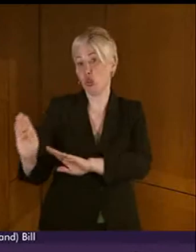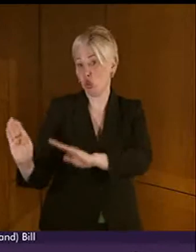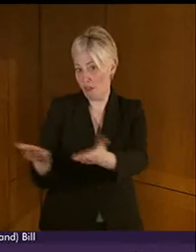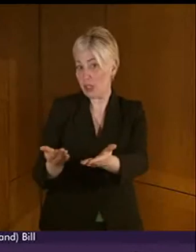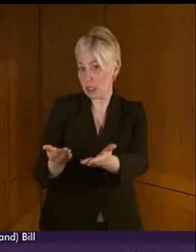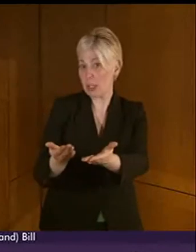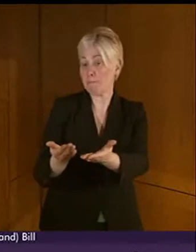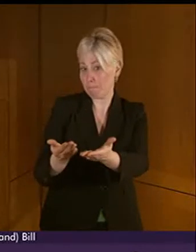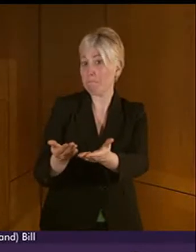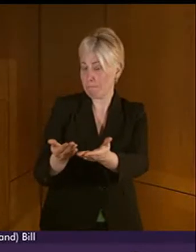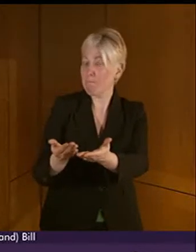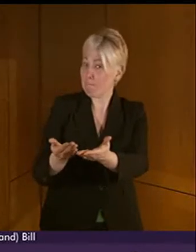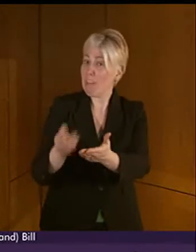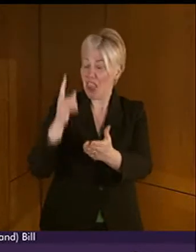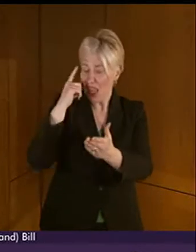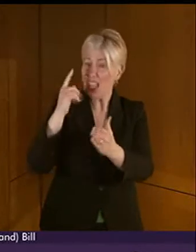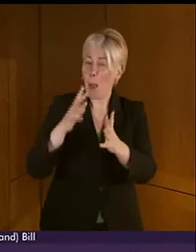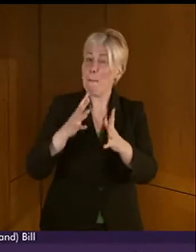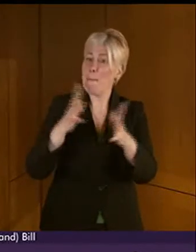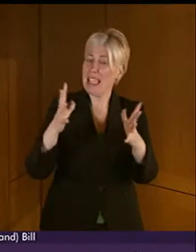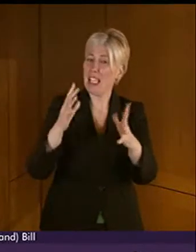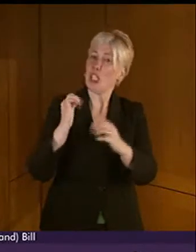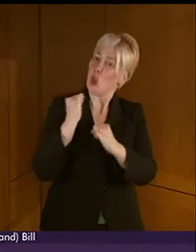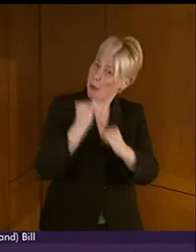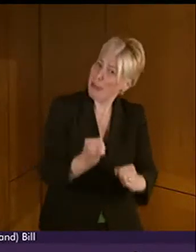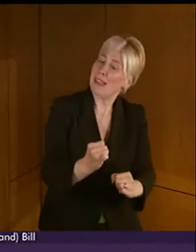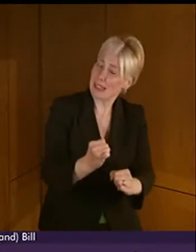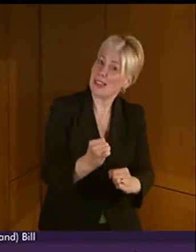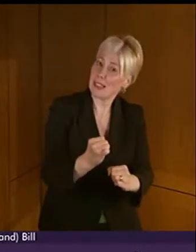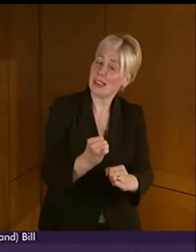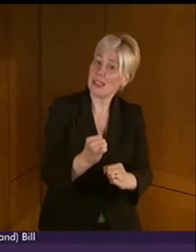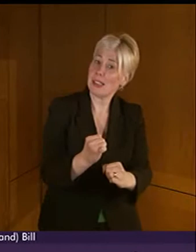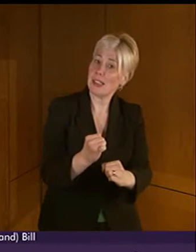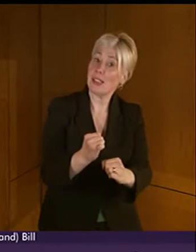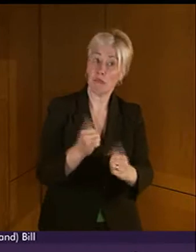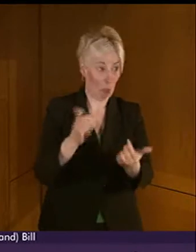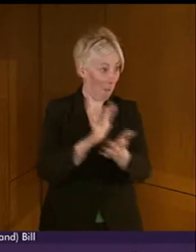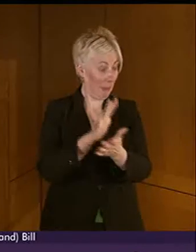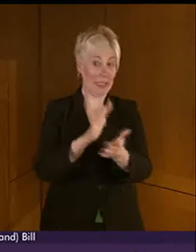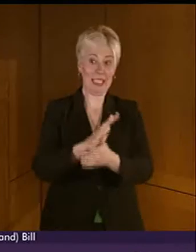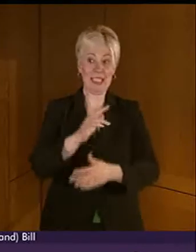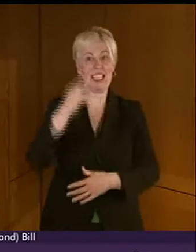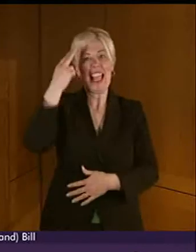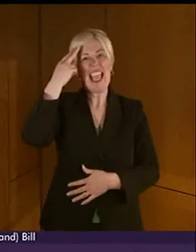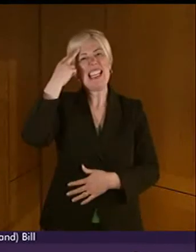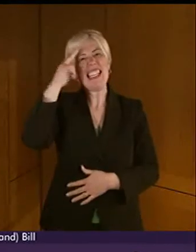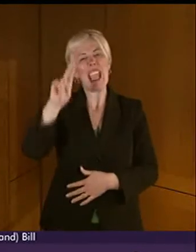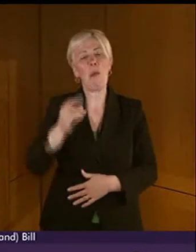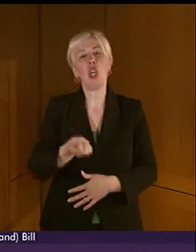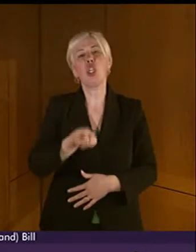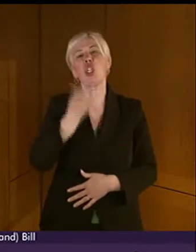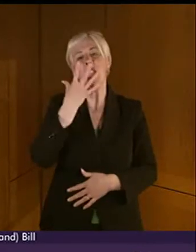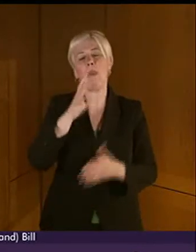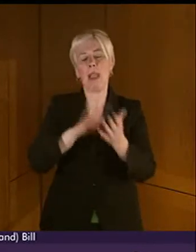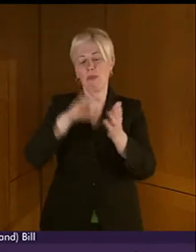is quite a considerable commitment. I am pleased that naming and shaming has been dropped. I think that